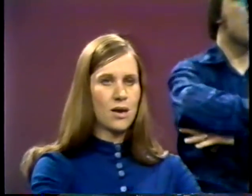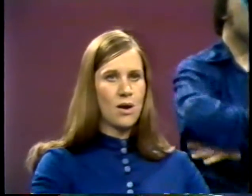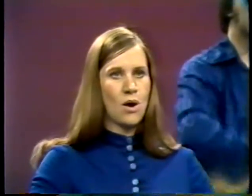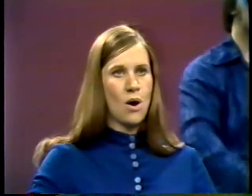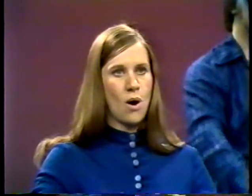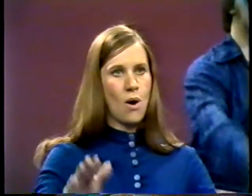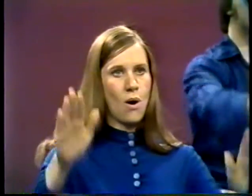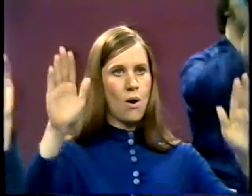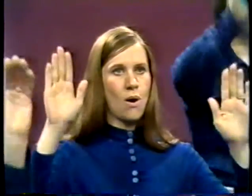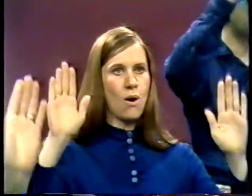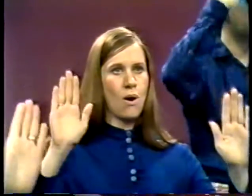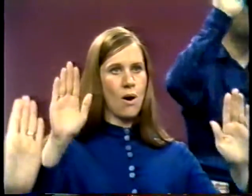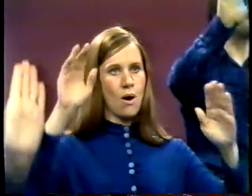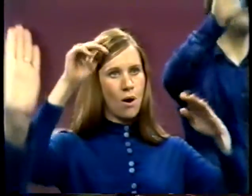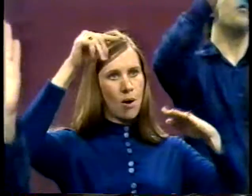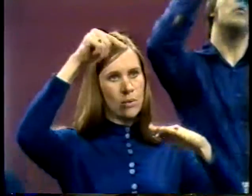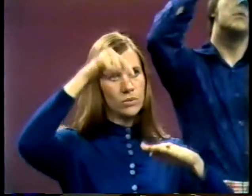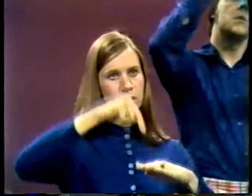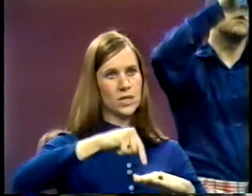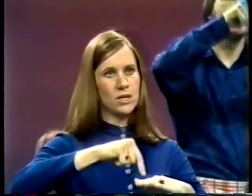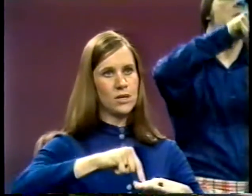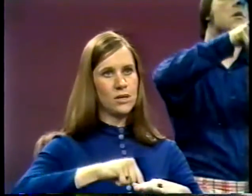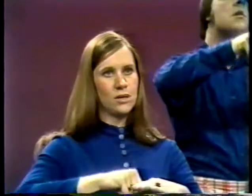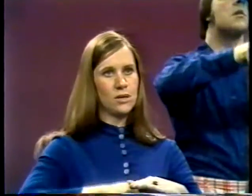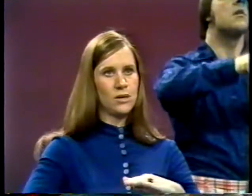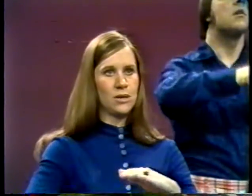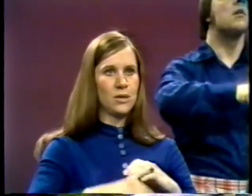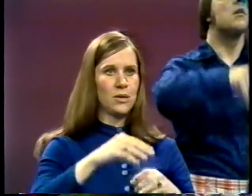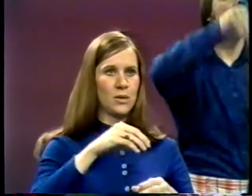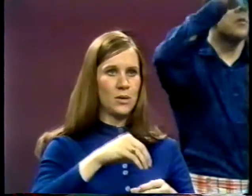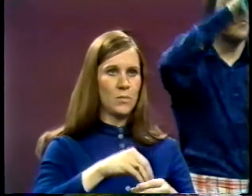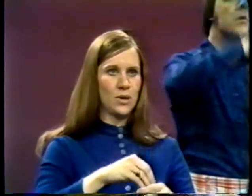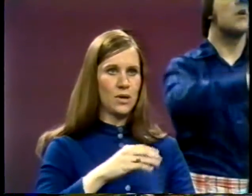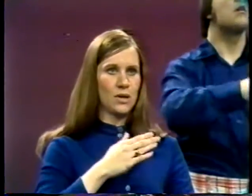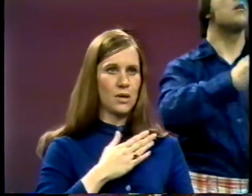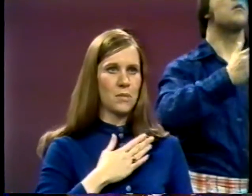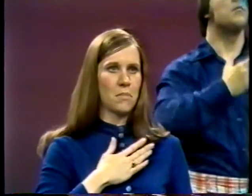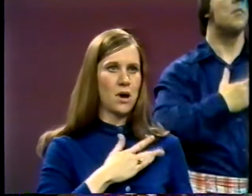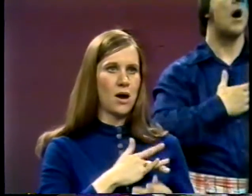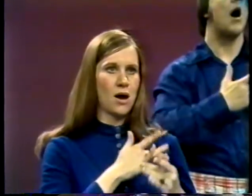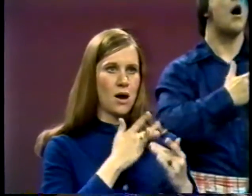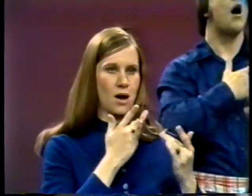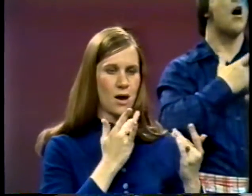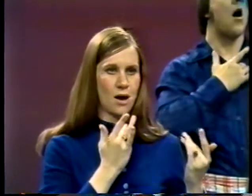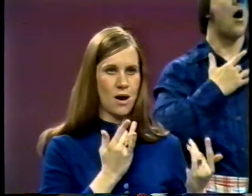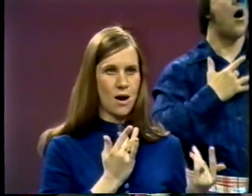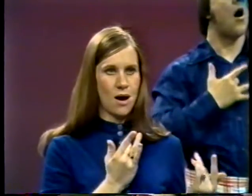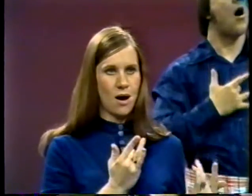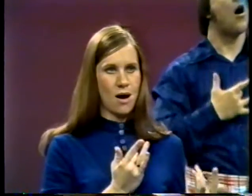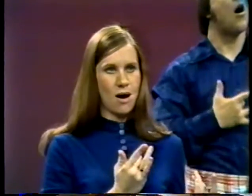Oh, deep in my heart